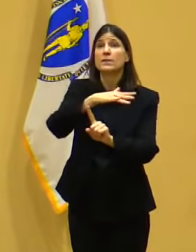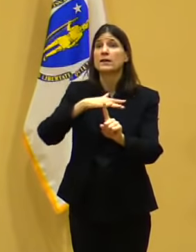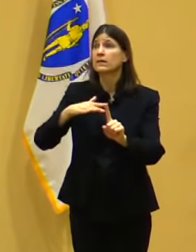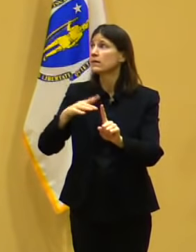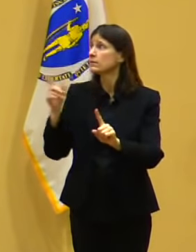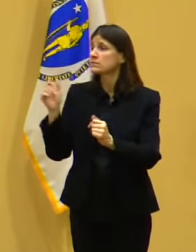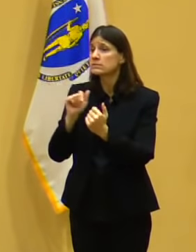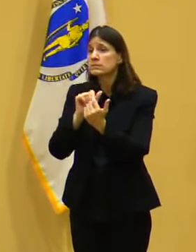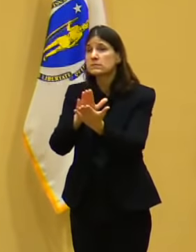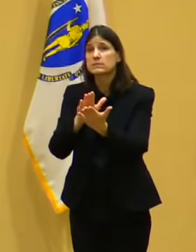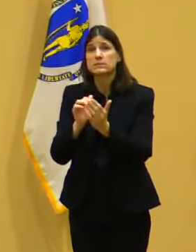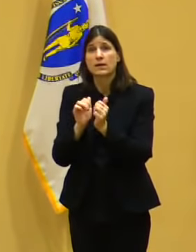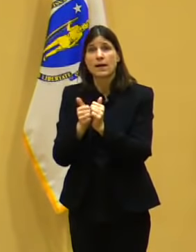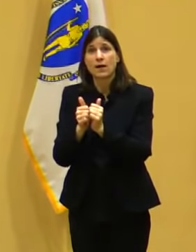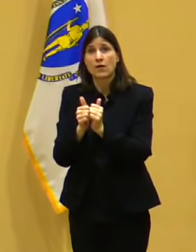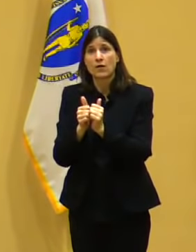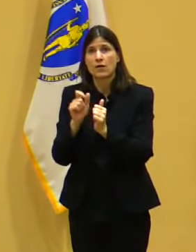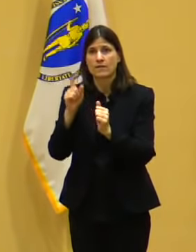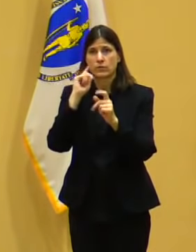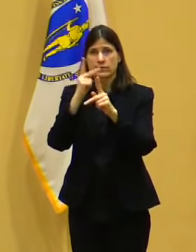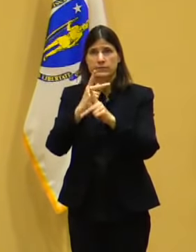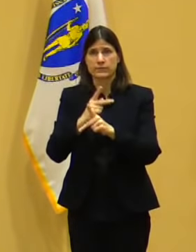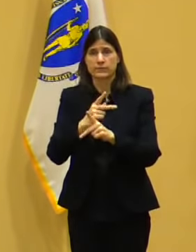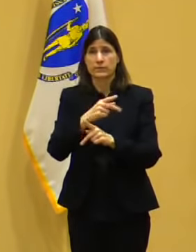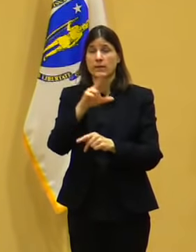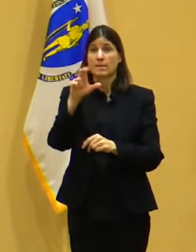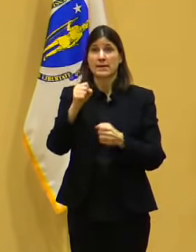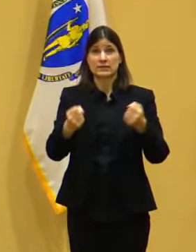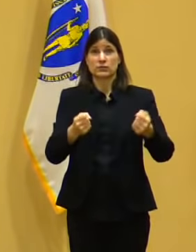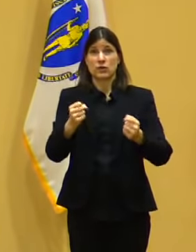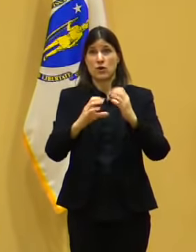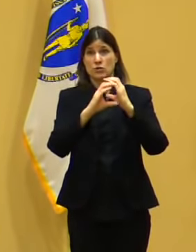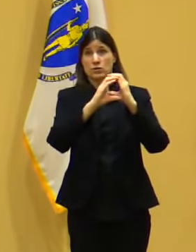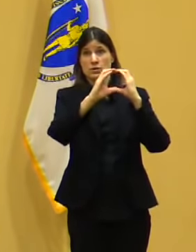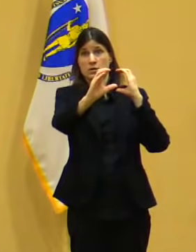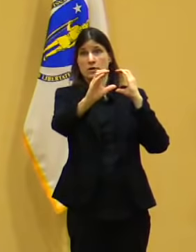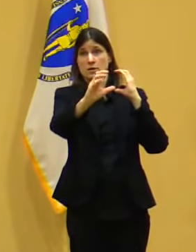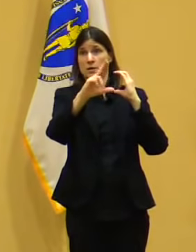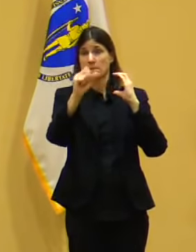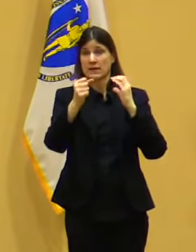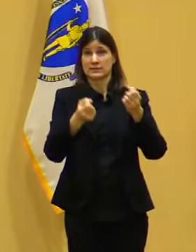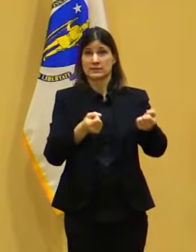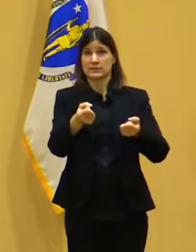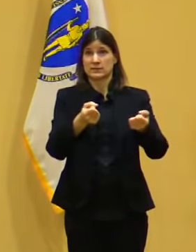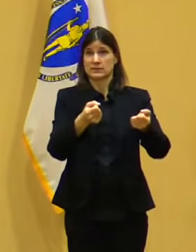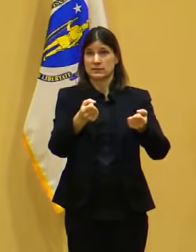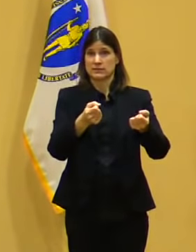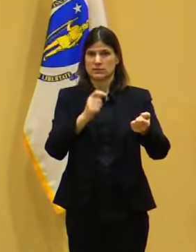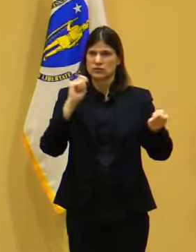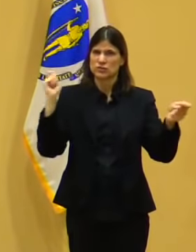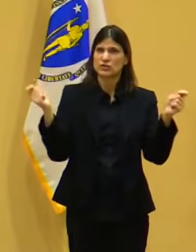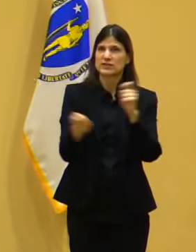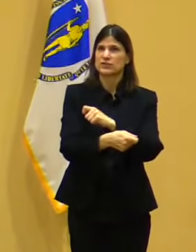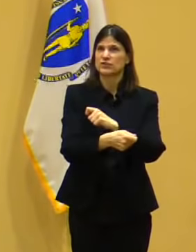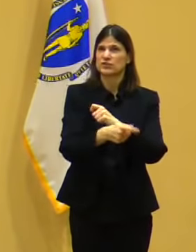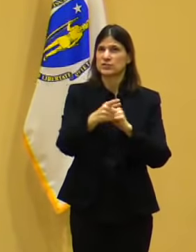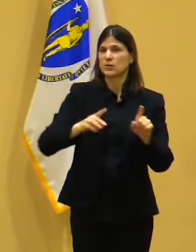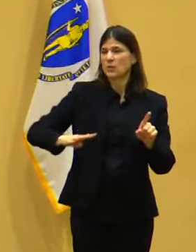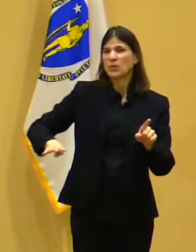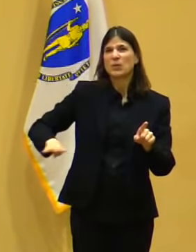respect to buses and automobiles that's more aggressive than the strategy that might be associated with doing something and some other mechanism.